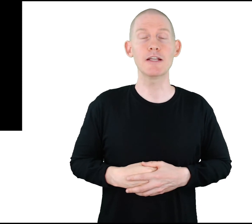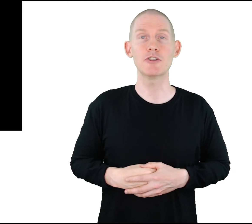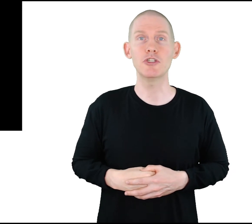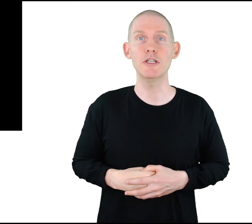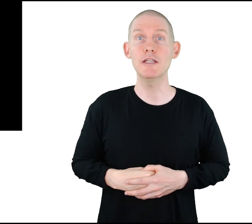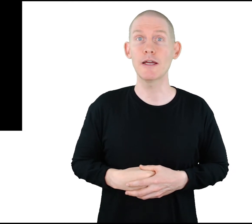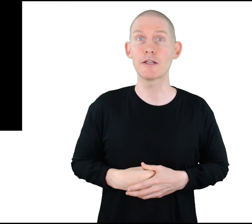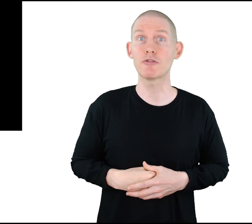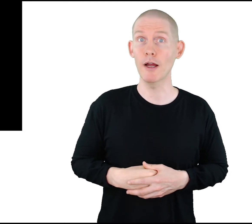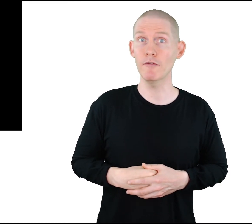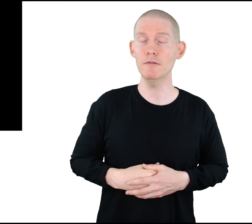sign she like travel.